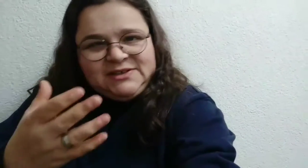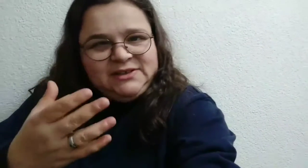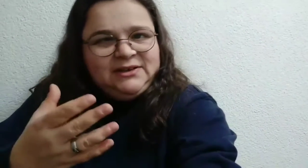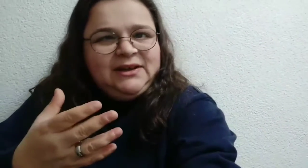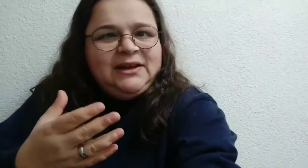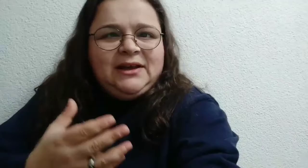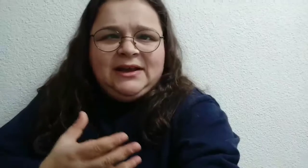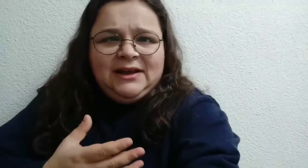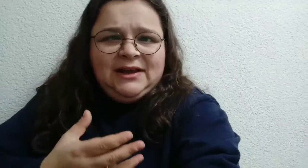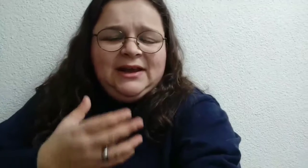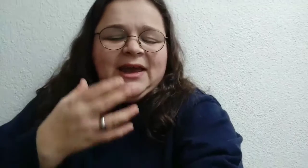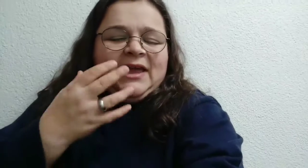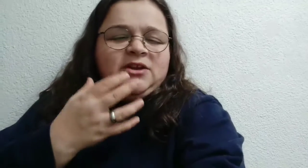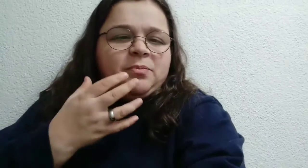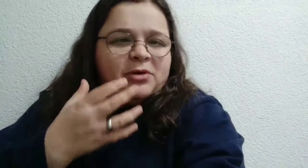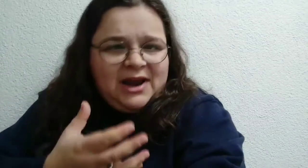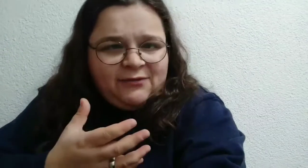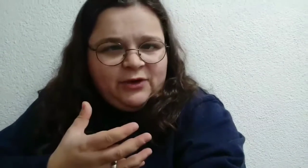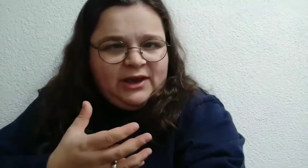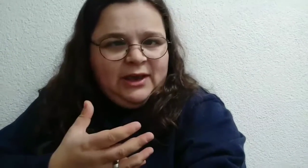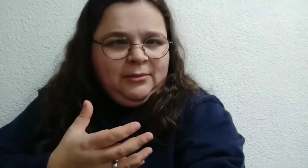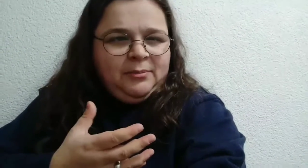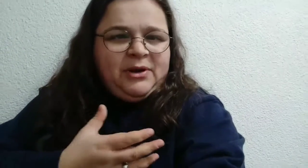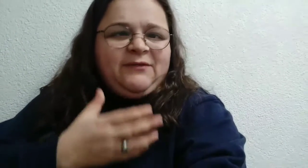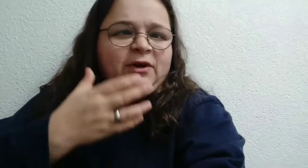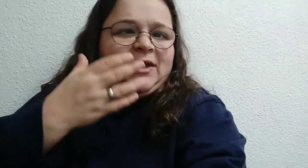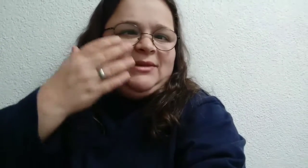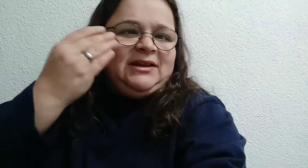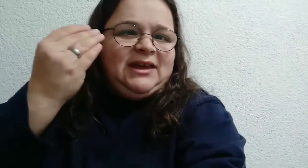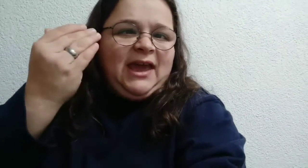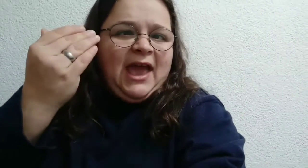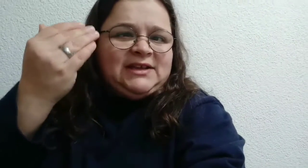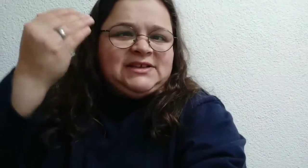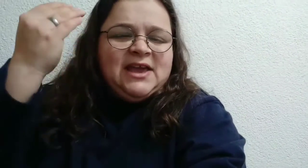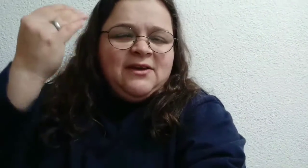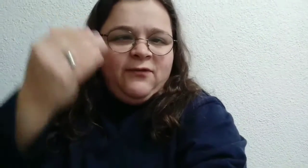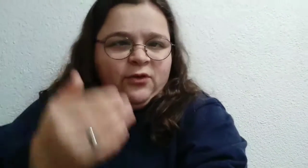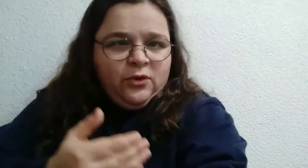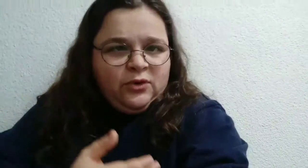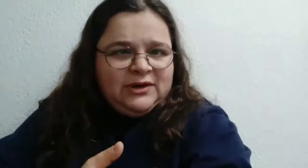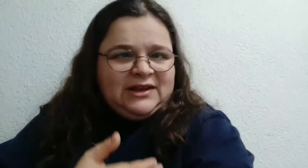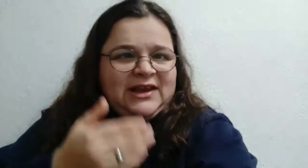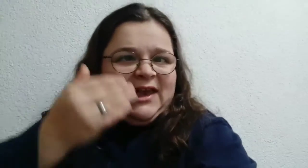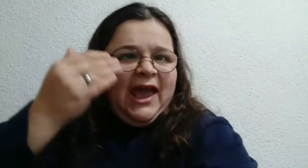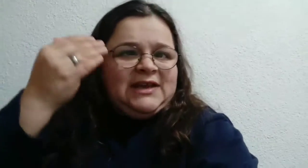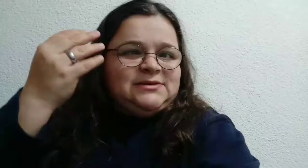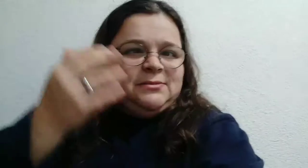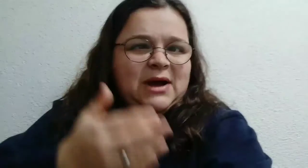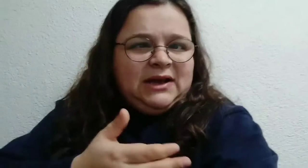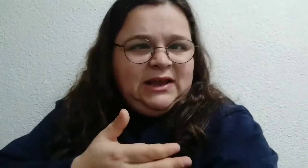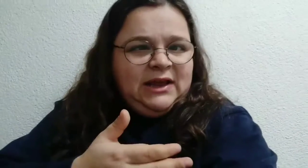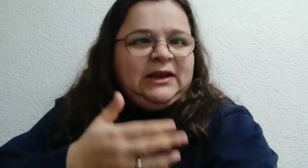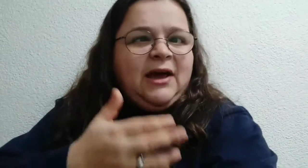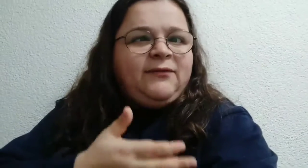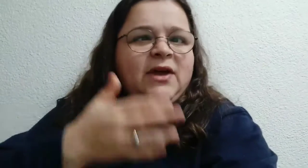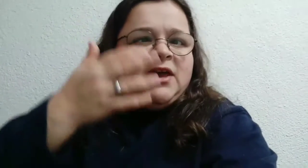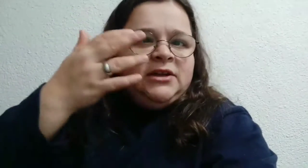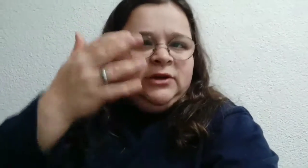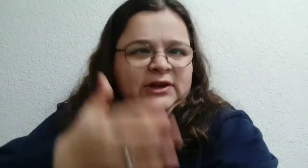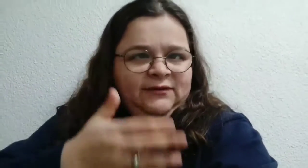person, and you pray for him, pray for him that he has food, that he has money enough to